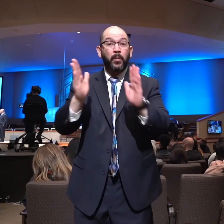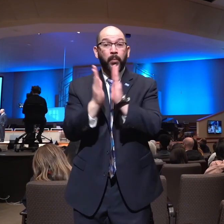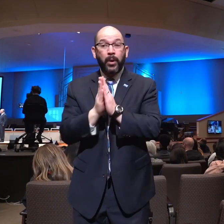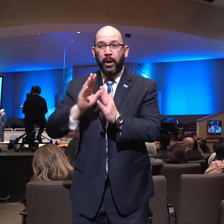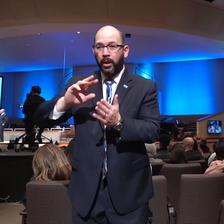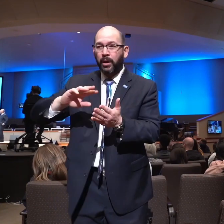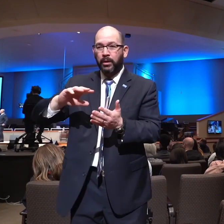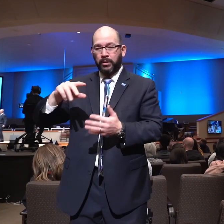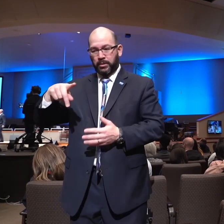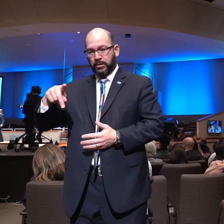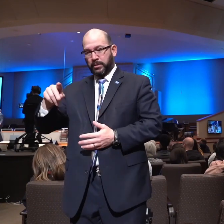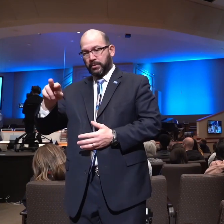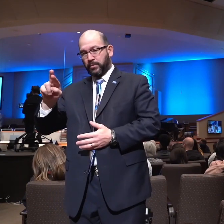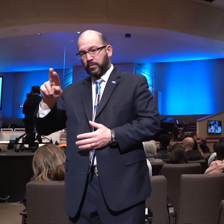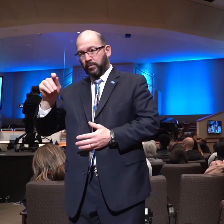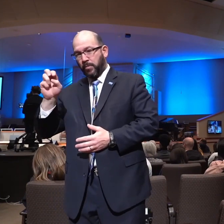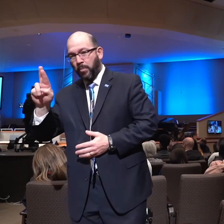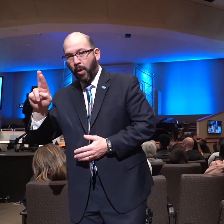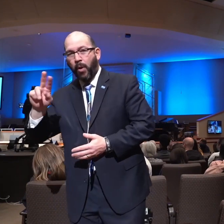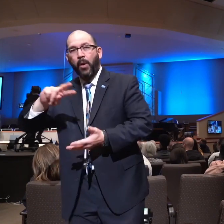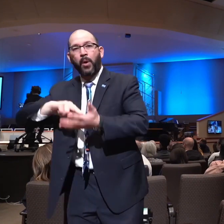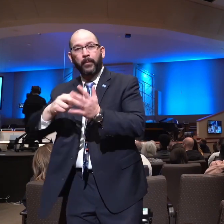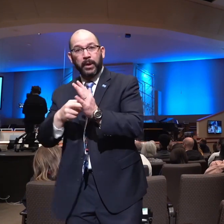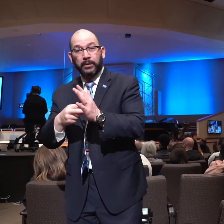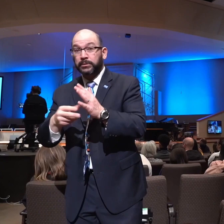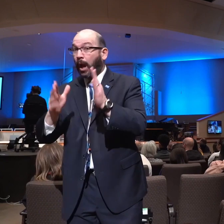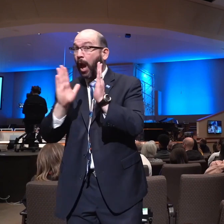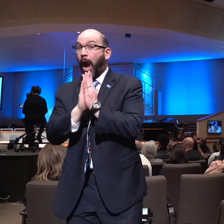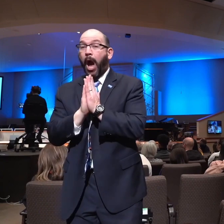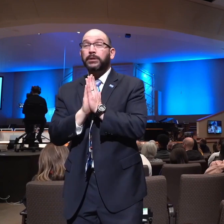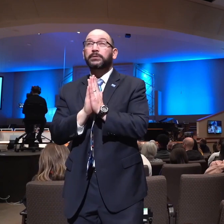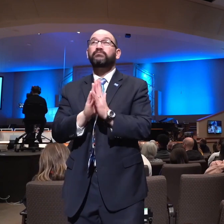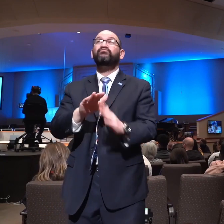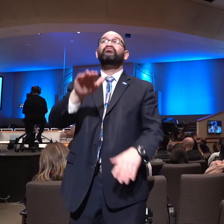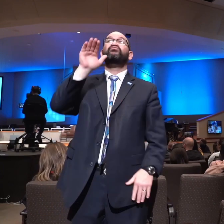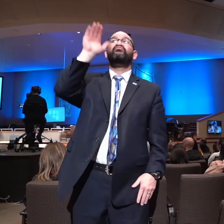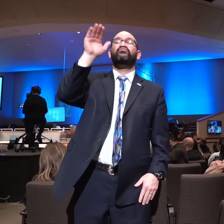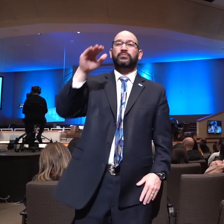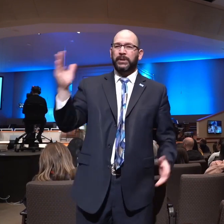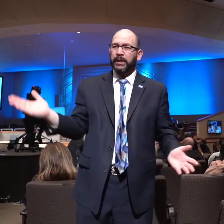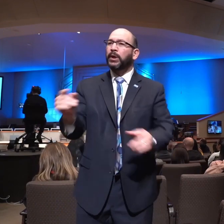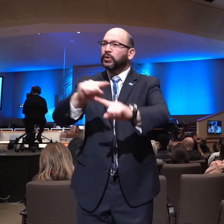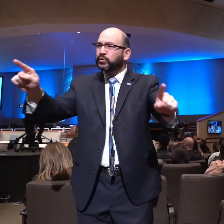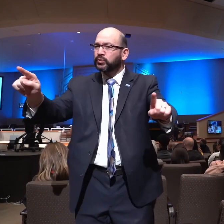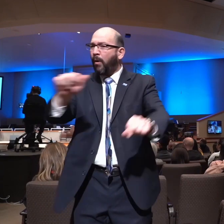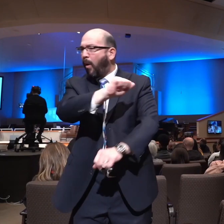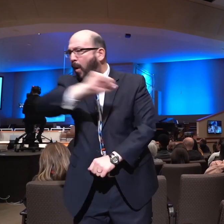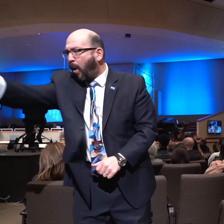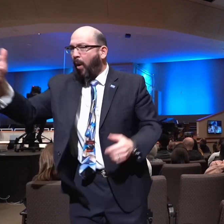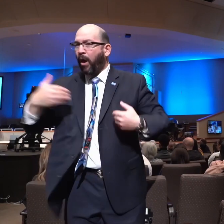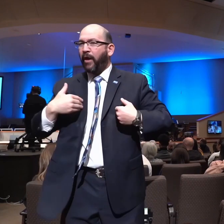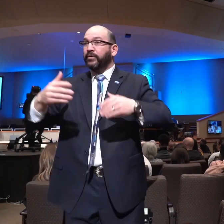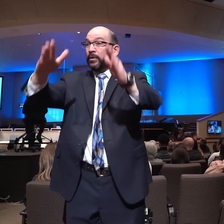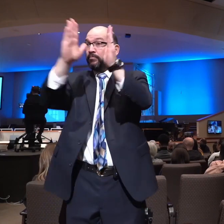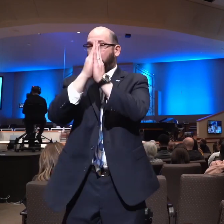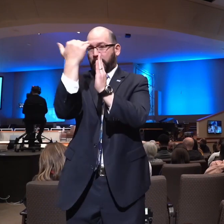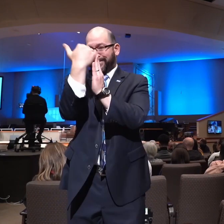Now, I hope you have a prayer list. I would challenge everyone to have a prayer list. I have a